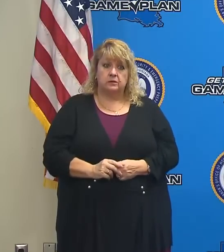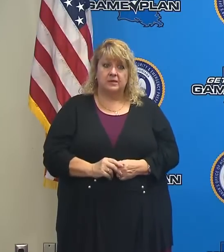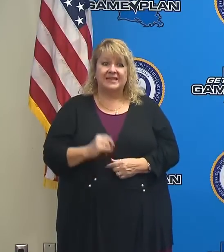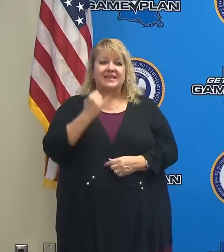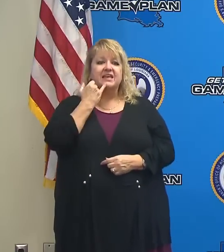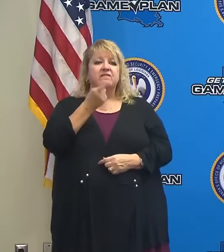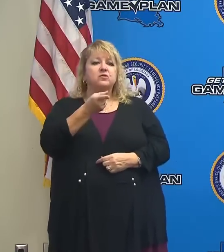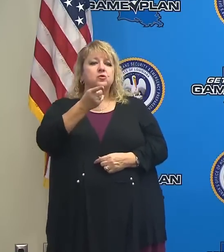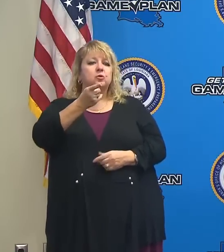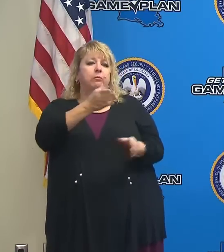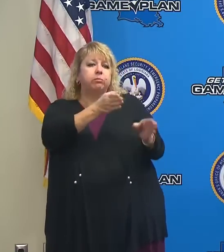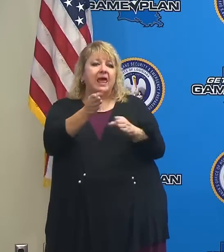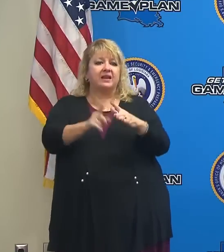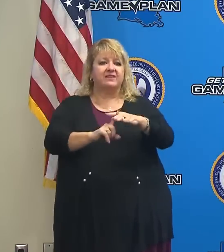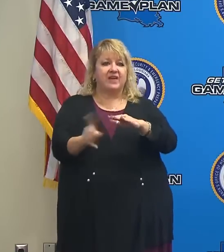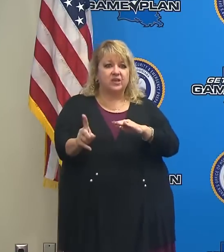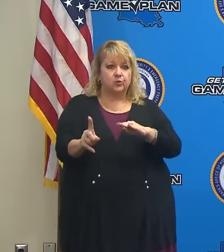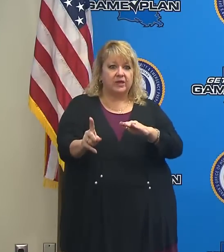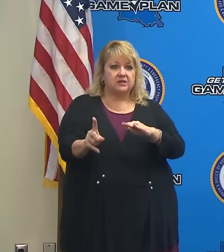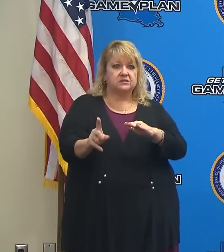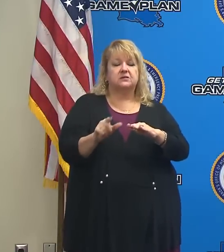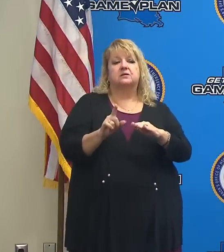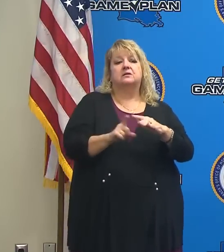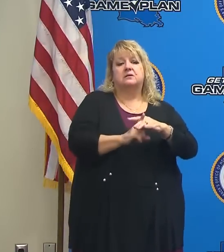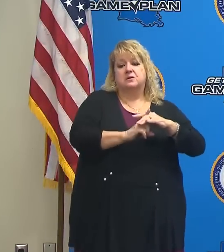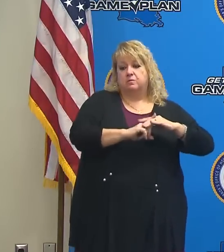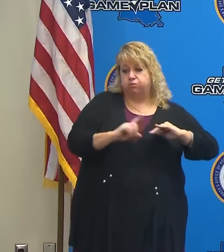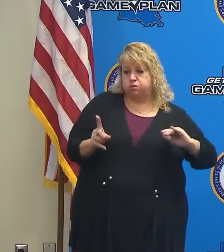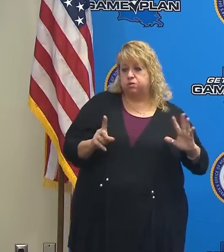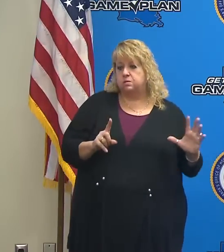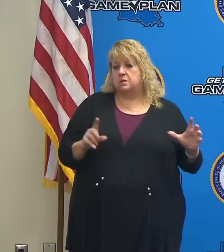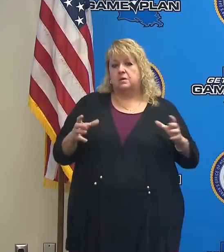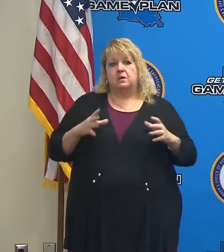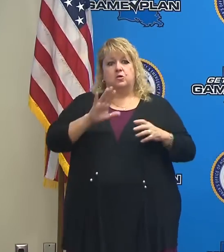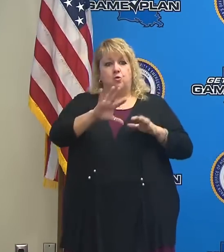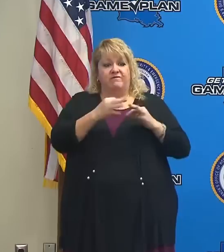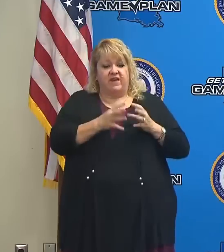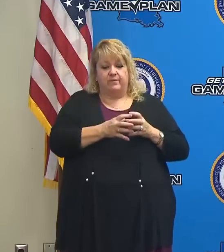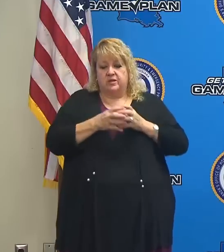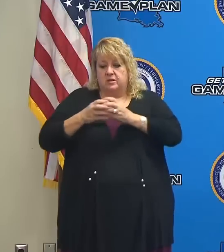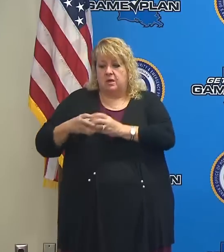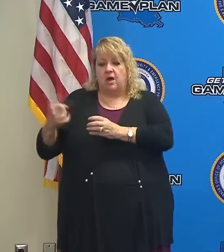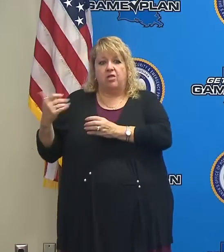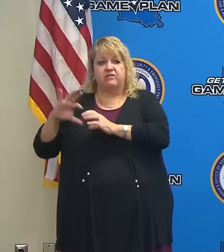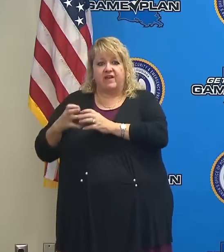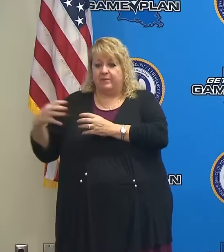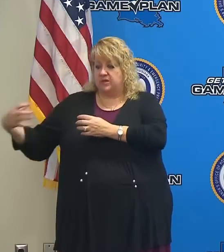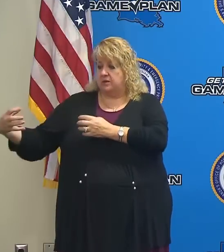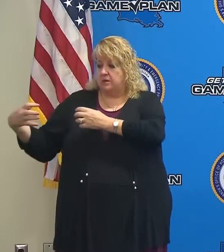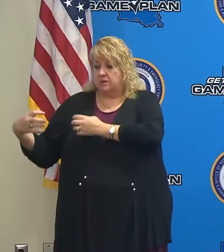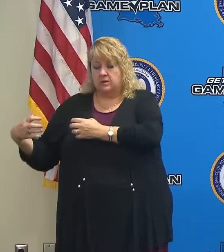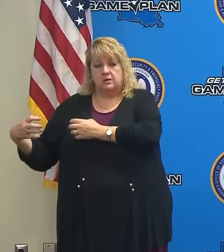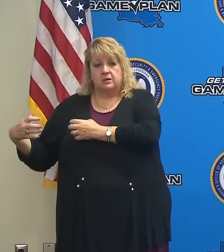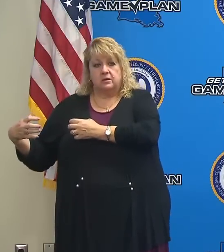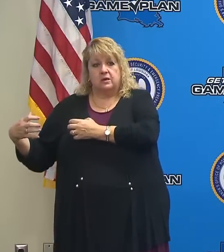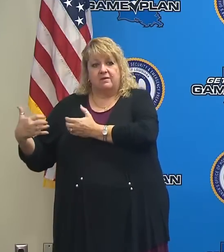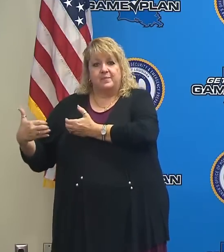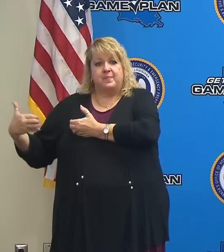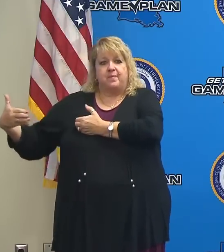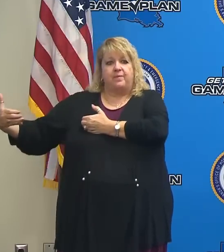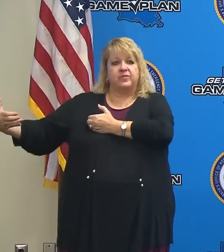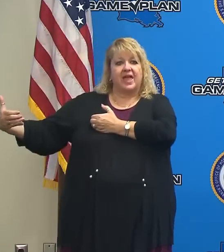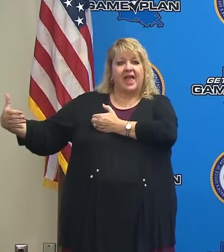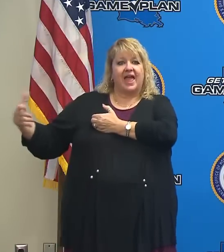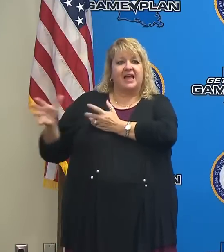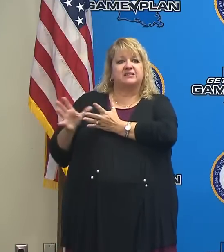evacuating and you're going to be around people beyond your immediate household, please mask and please distance. It's